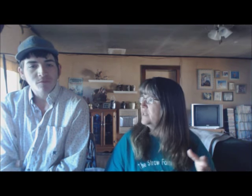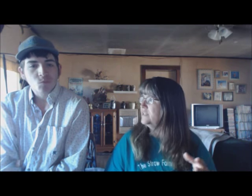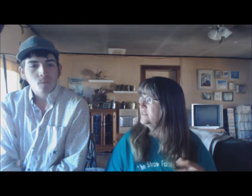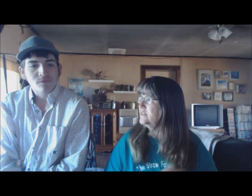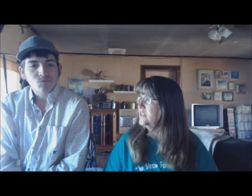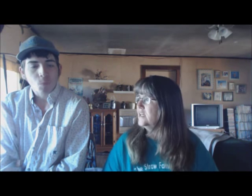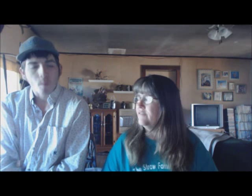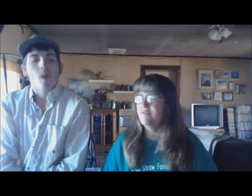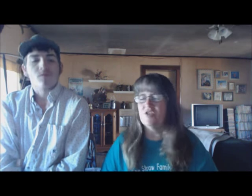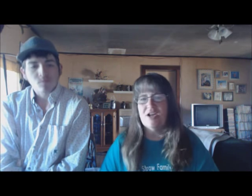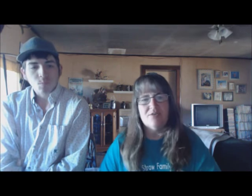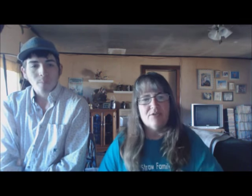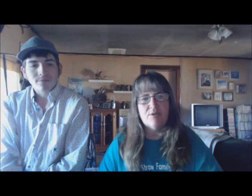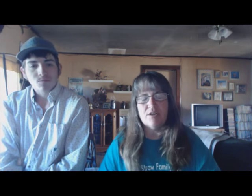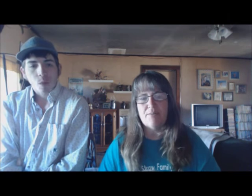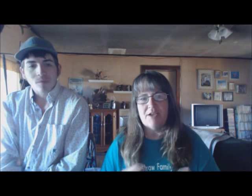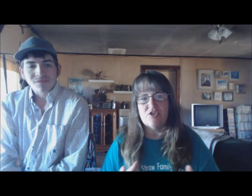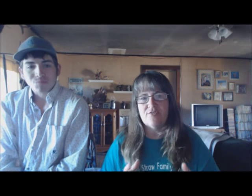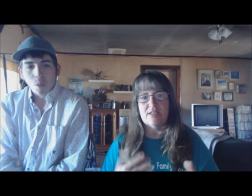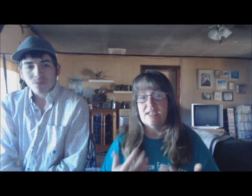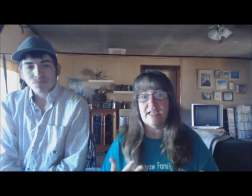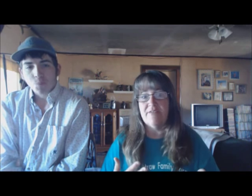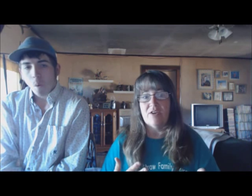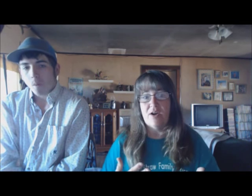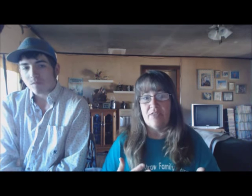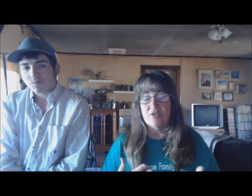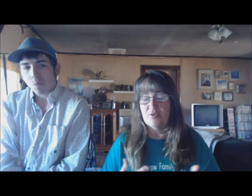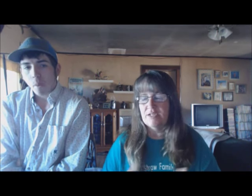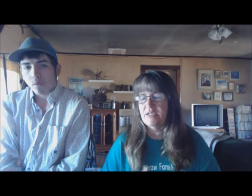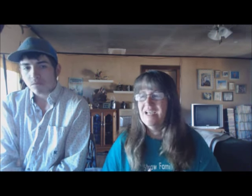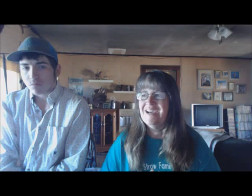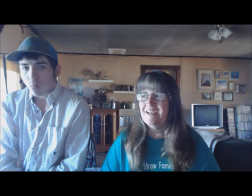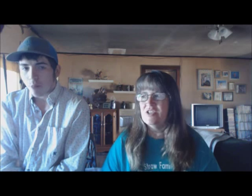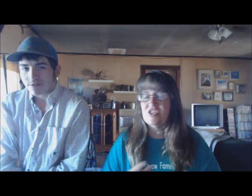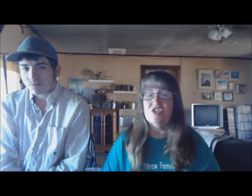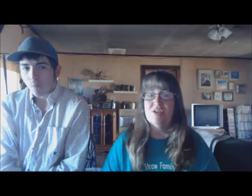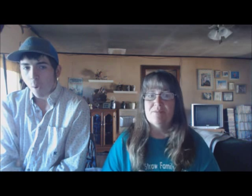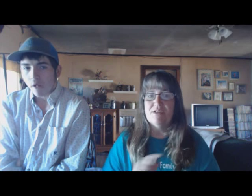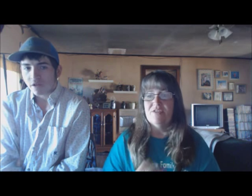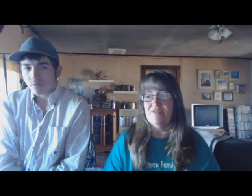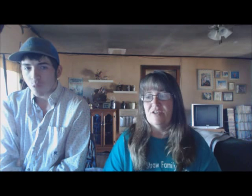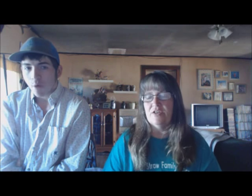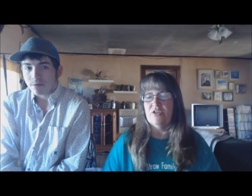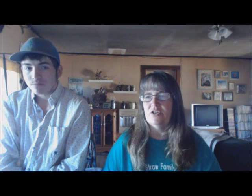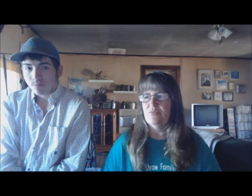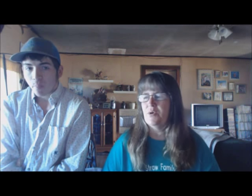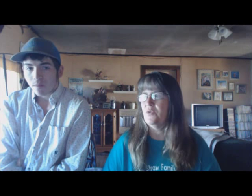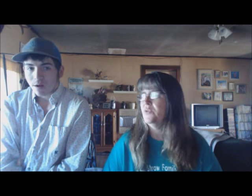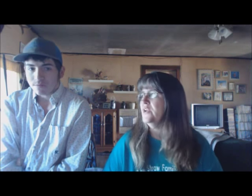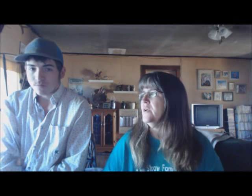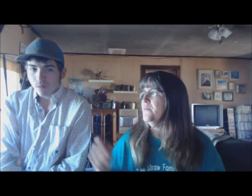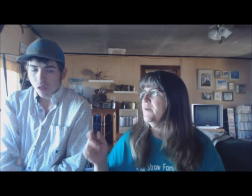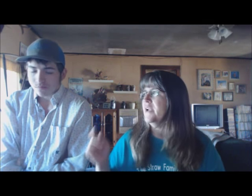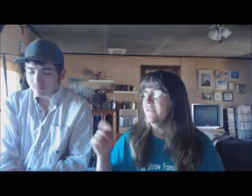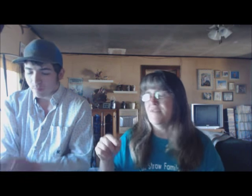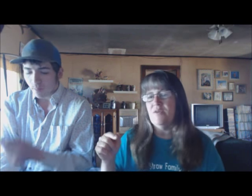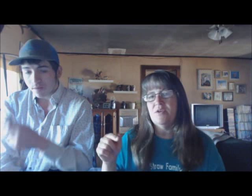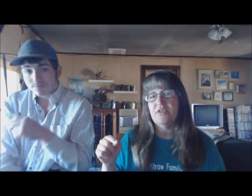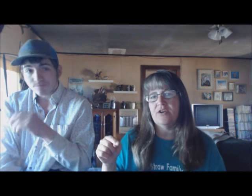pen. And I've tried to rework the pasture fence and I can't figure out how they're doing it. I think she's jumping in there and finding a little loophole. But I found where